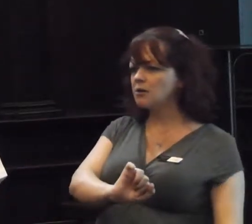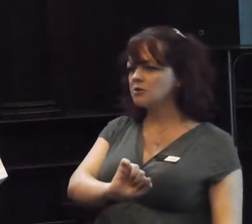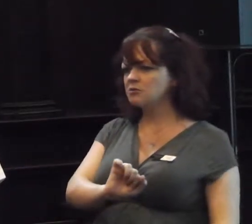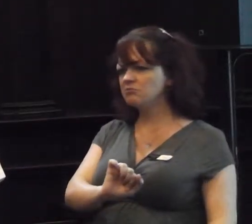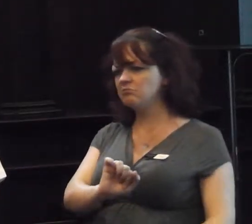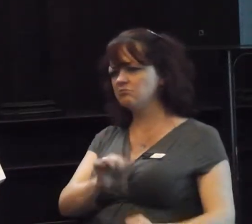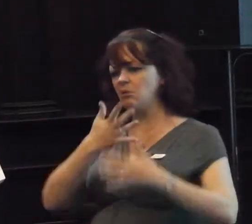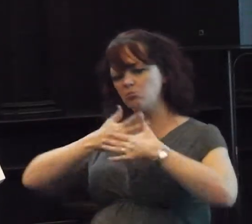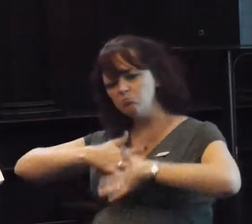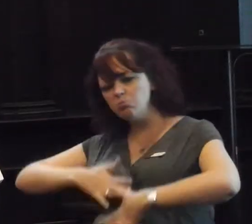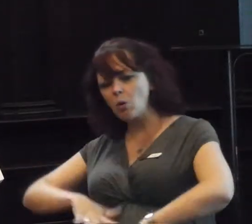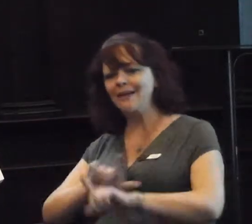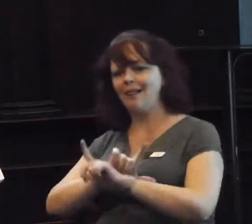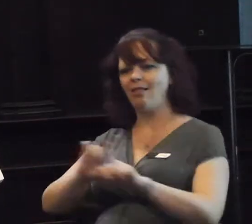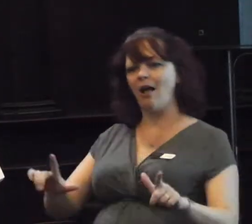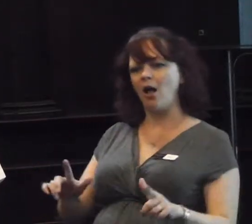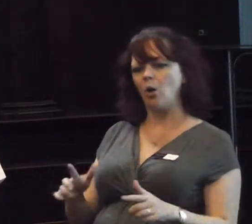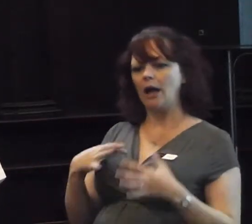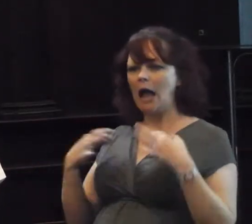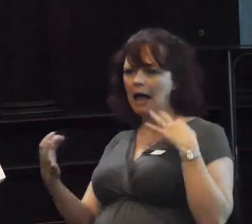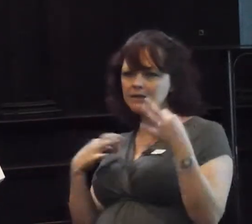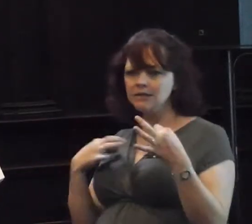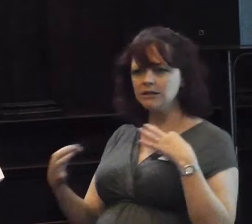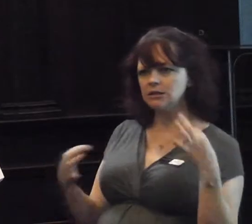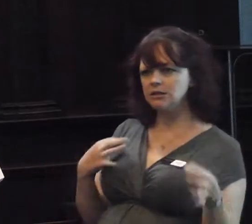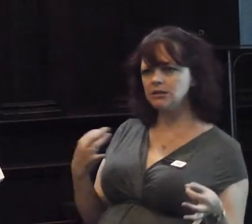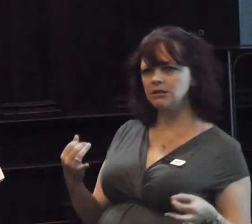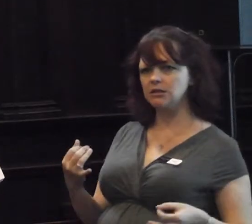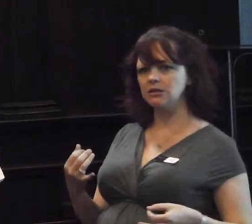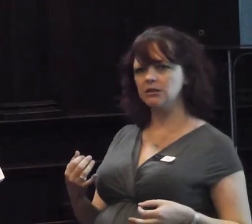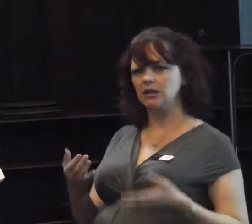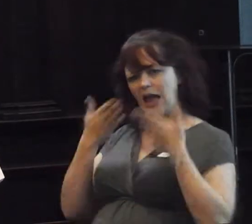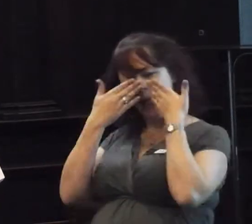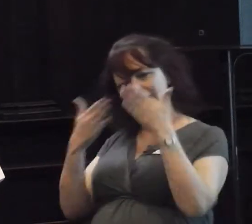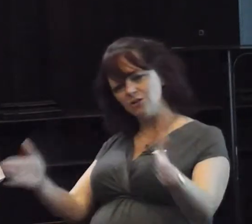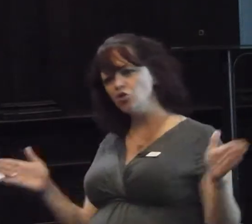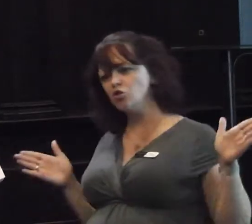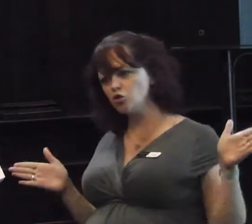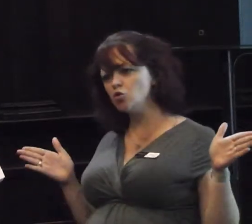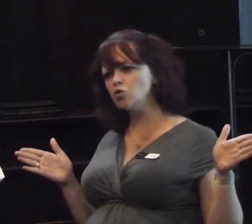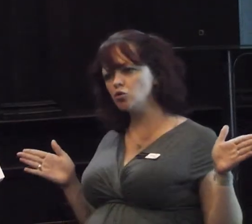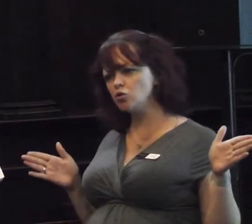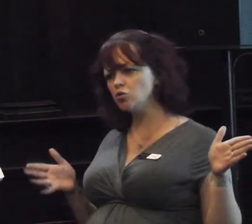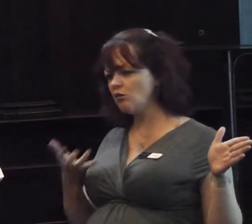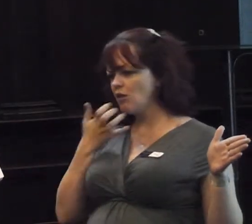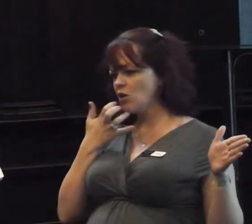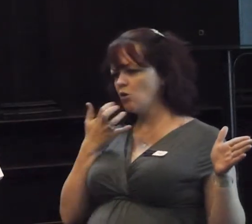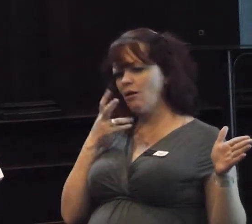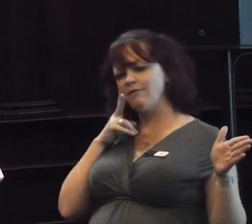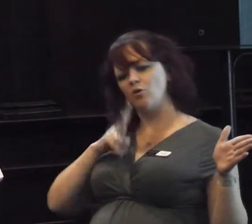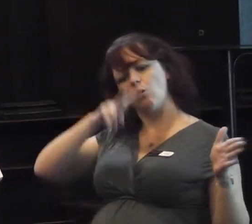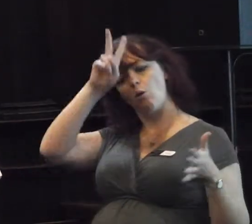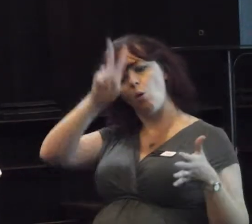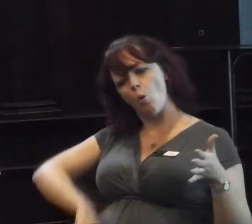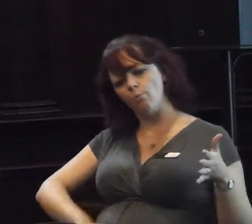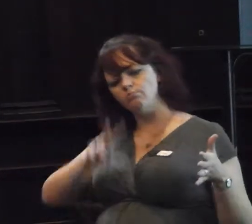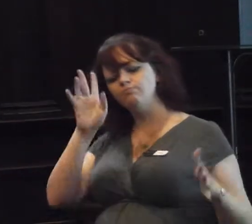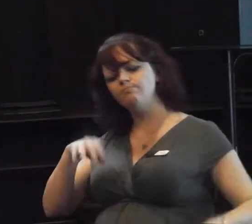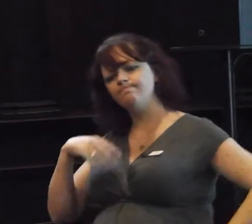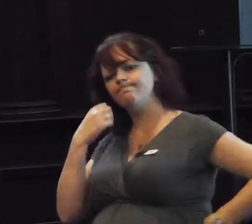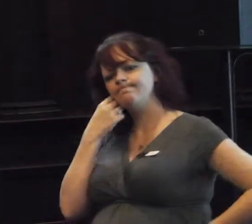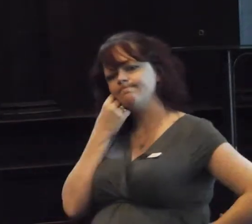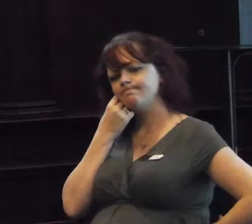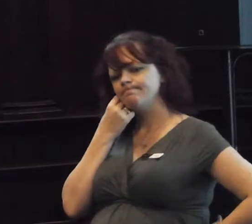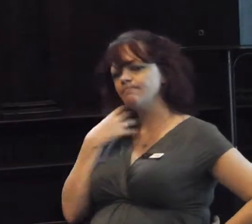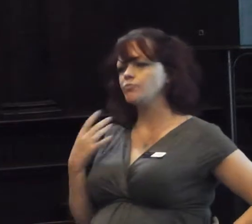language, how you're acting, mannerisms. Well, surely that comes into play. Actually, he